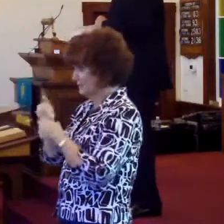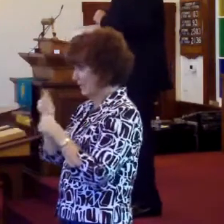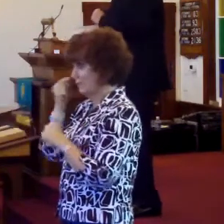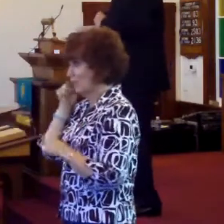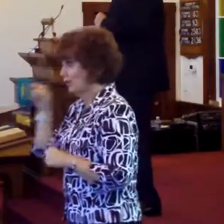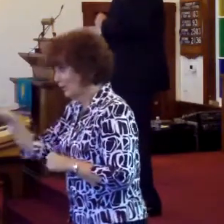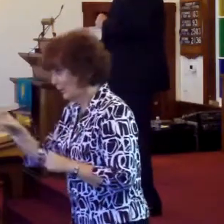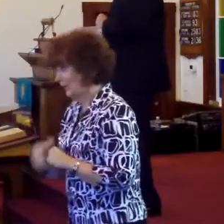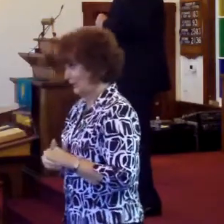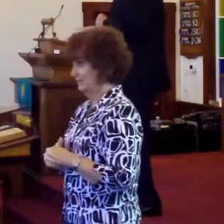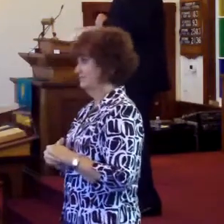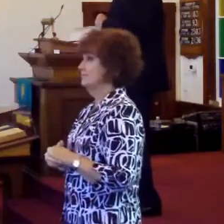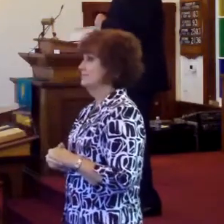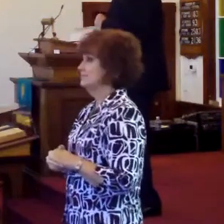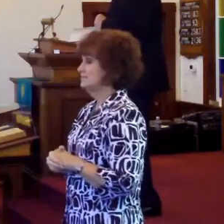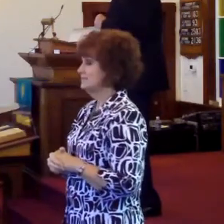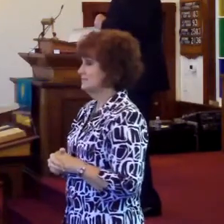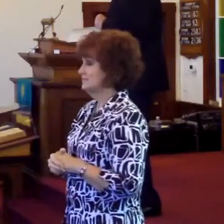That's your mansion.